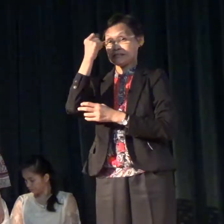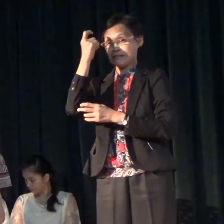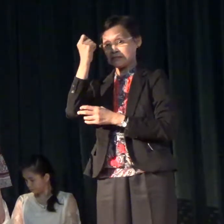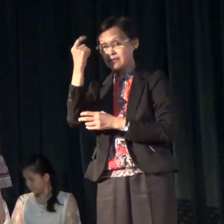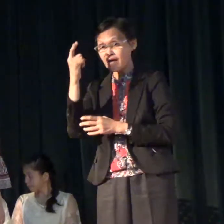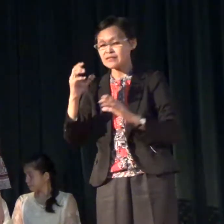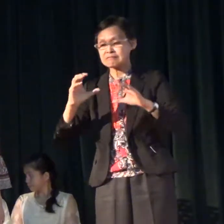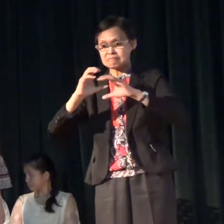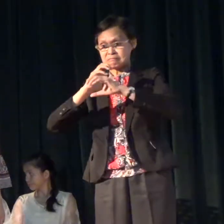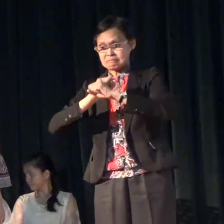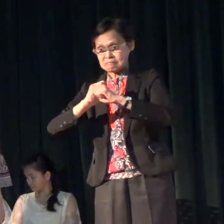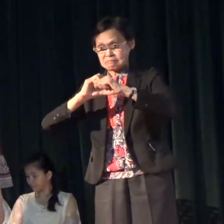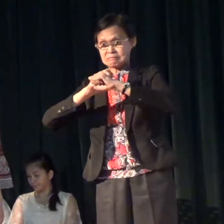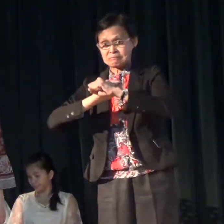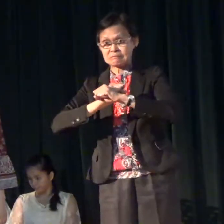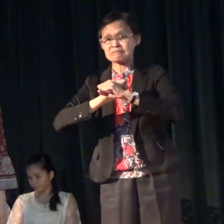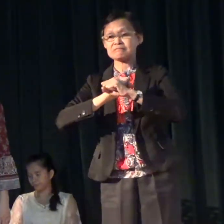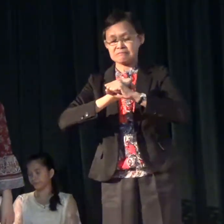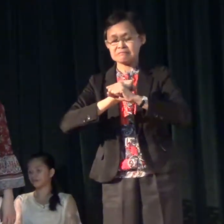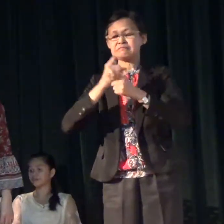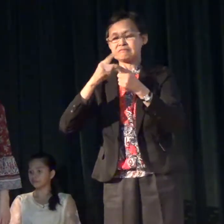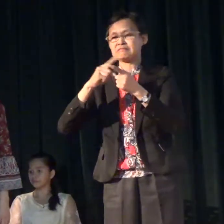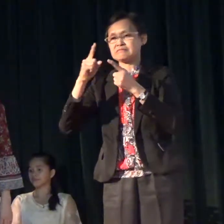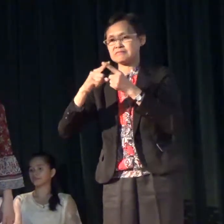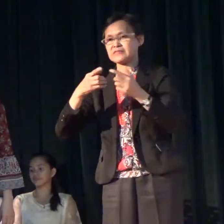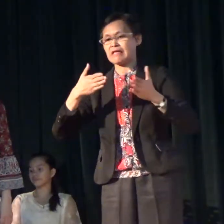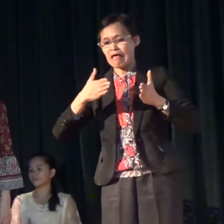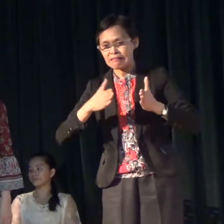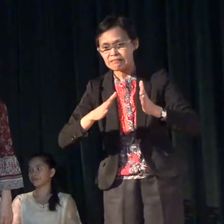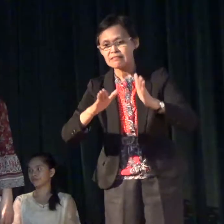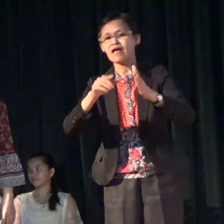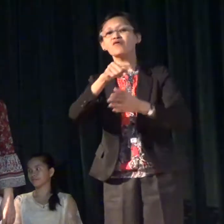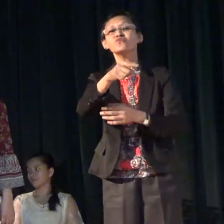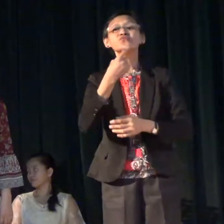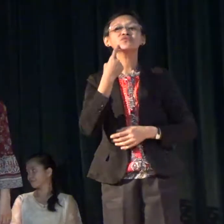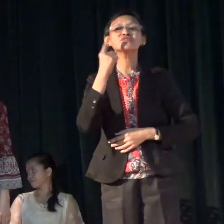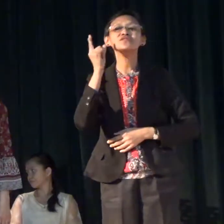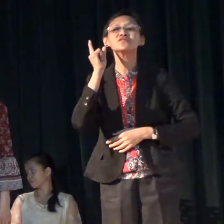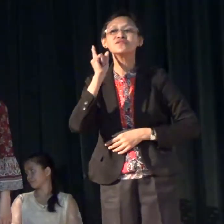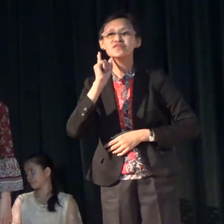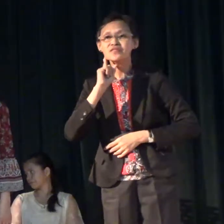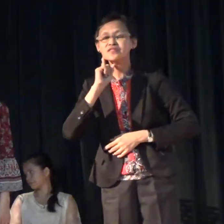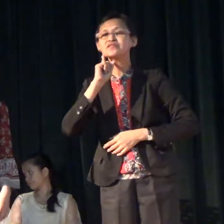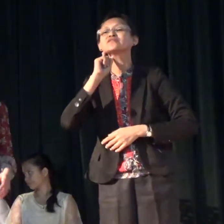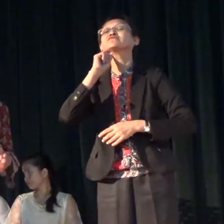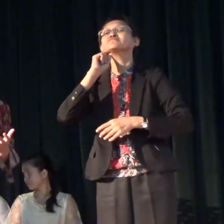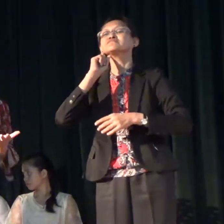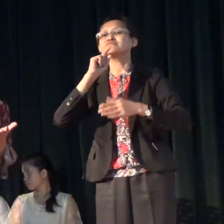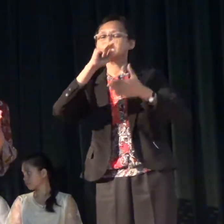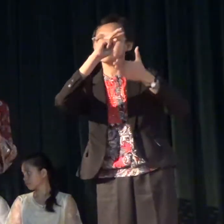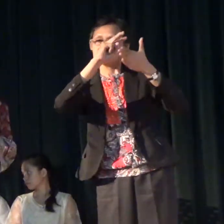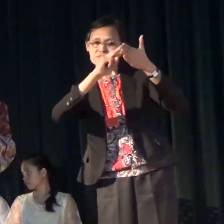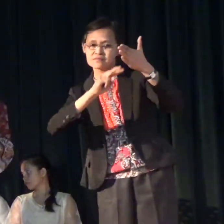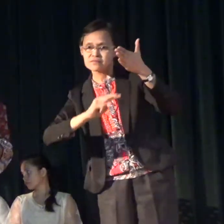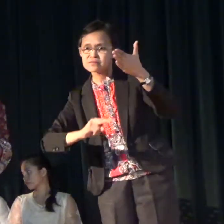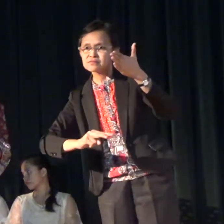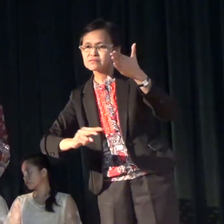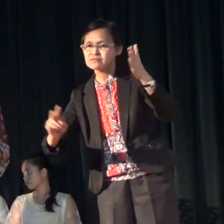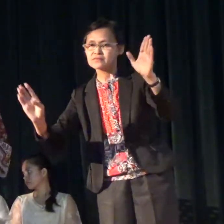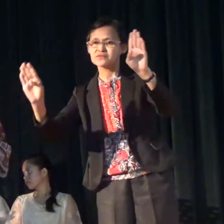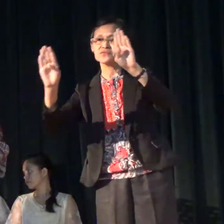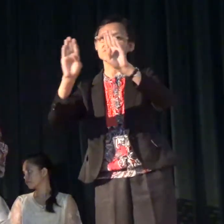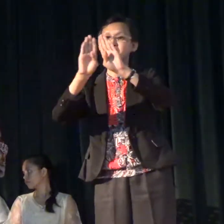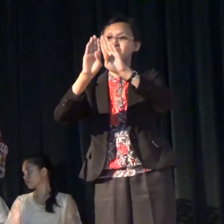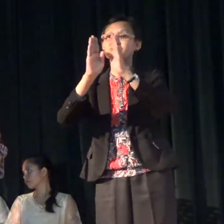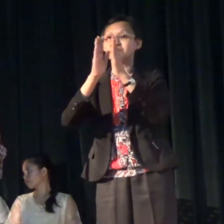isasummarize niya let the child let the learner go over the text close the text